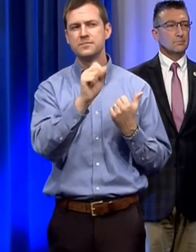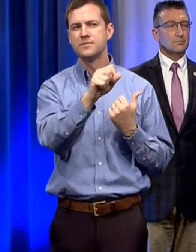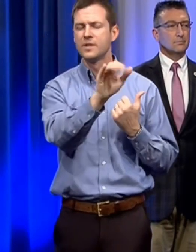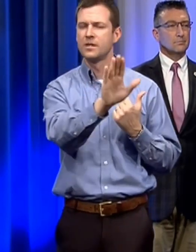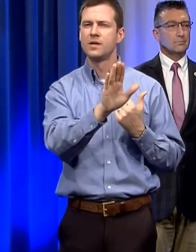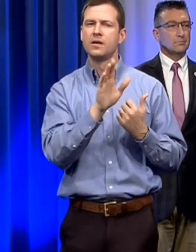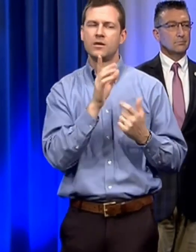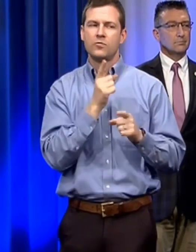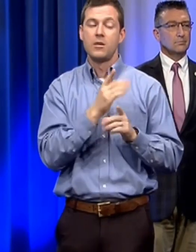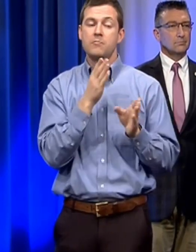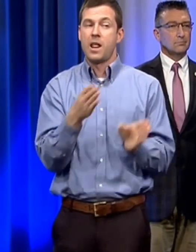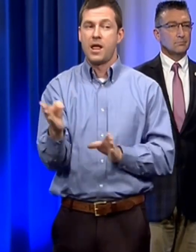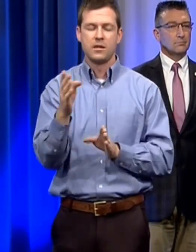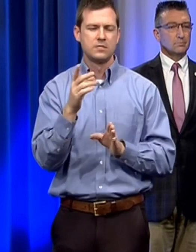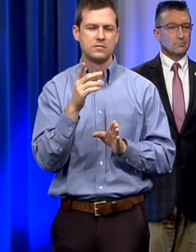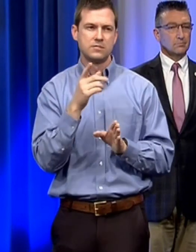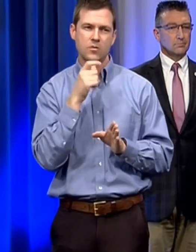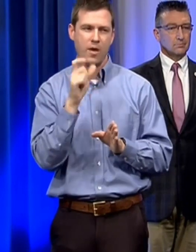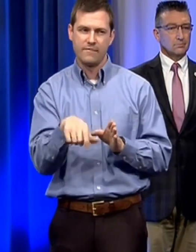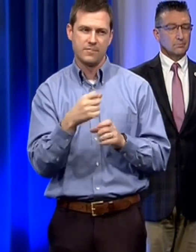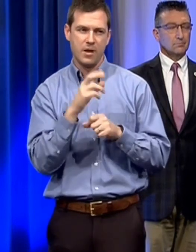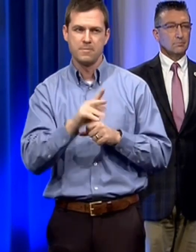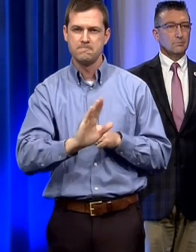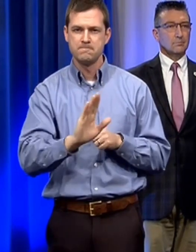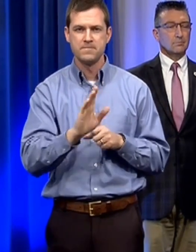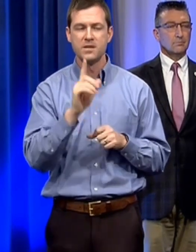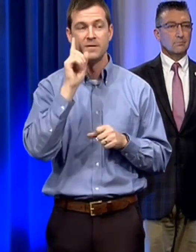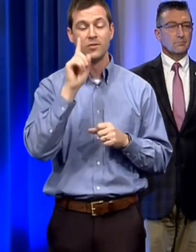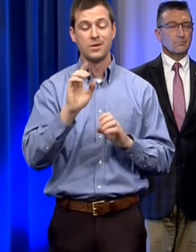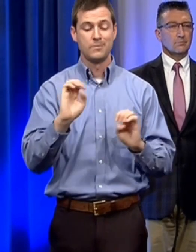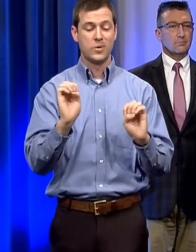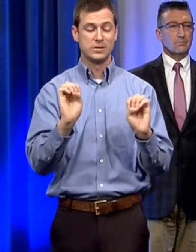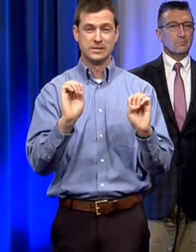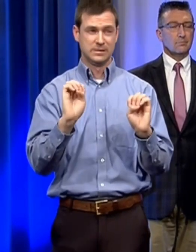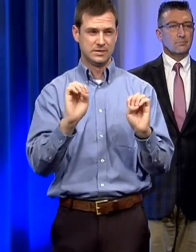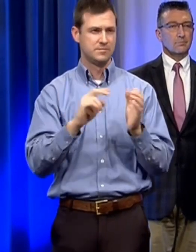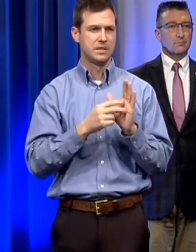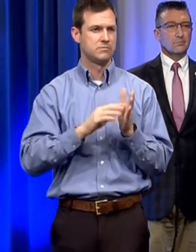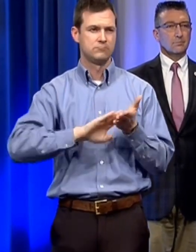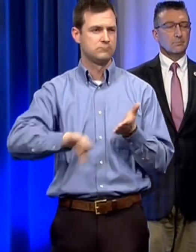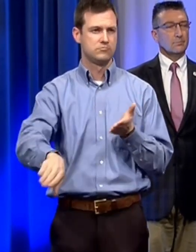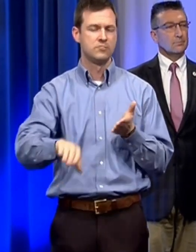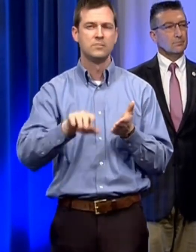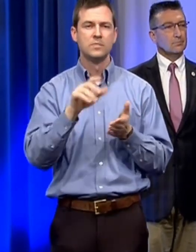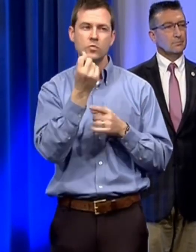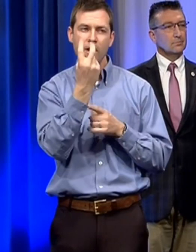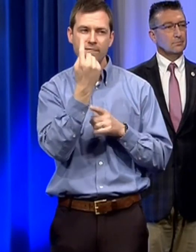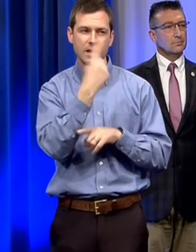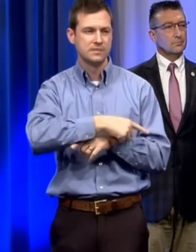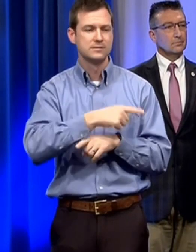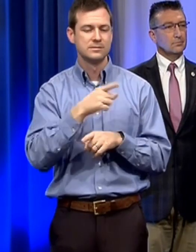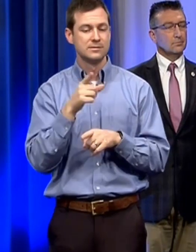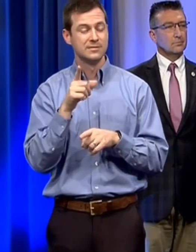intention right now well that that is what's going to happen with these days so for the days that are closed that's a total of 12 days they will